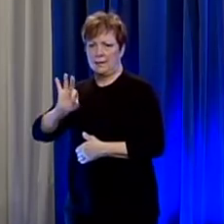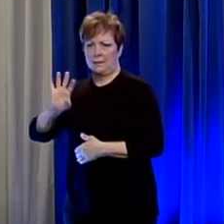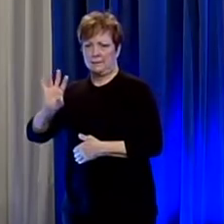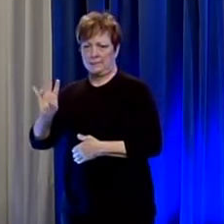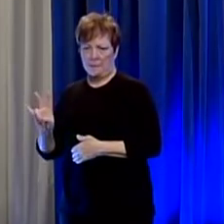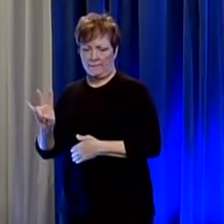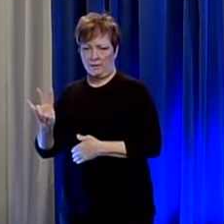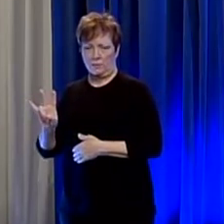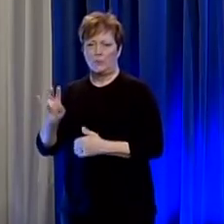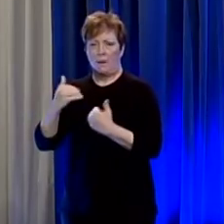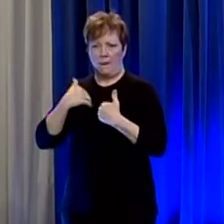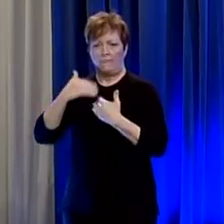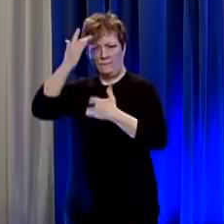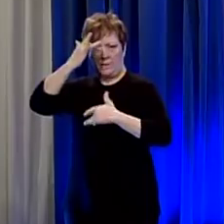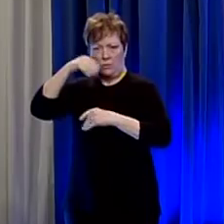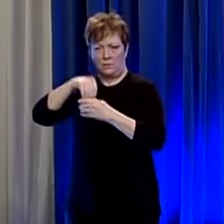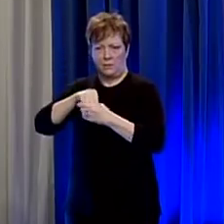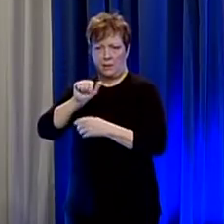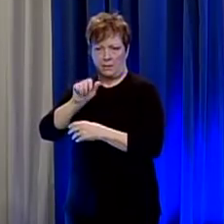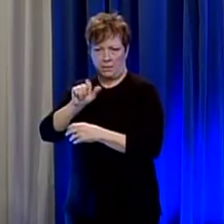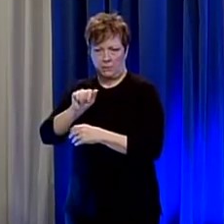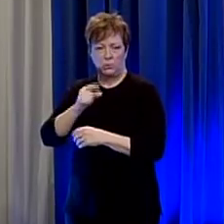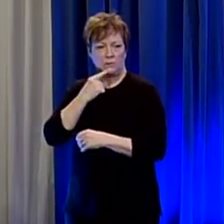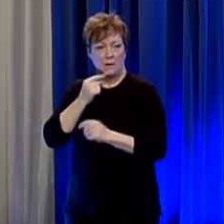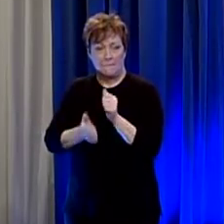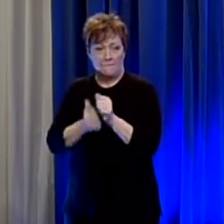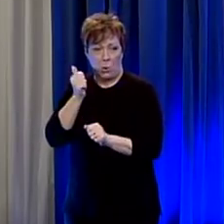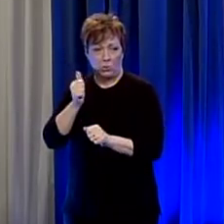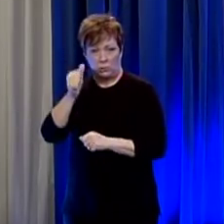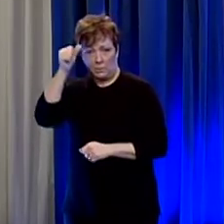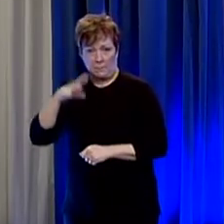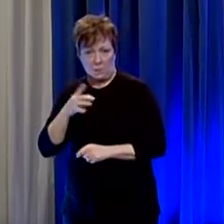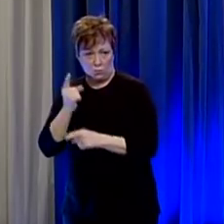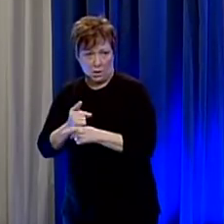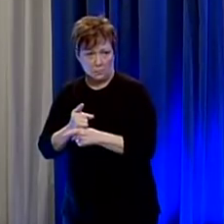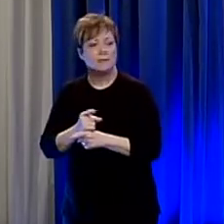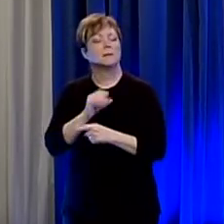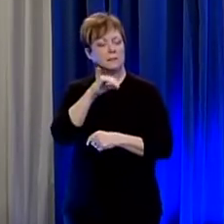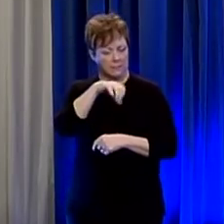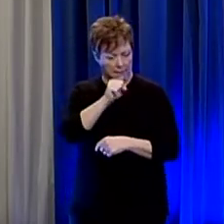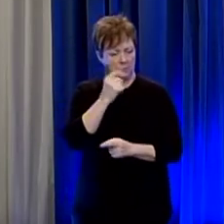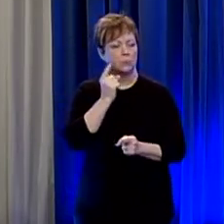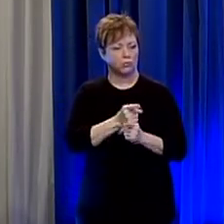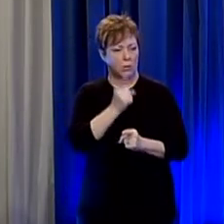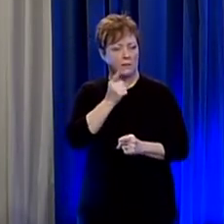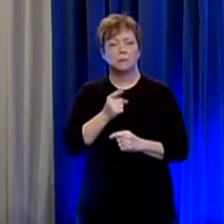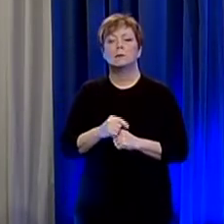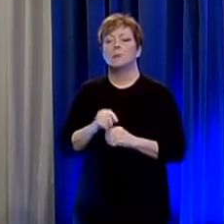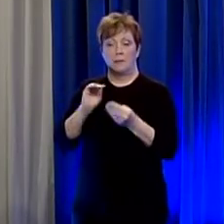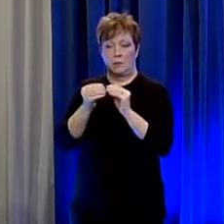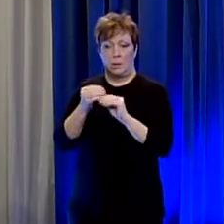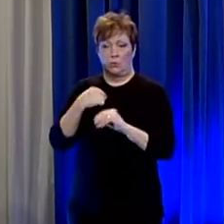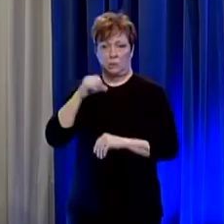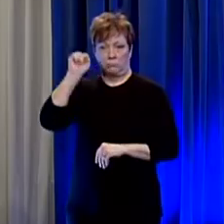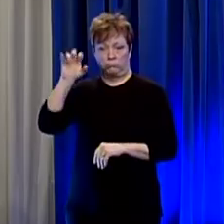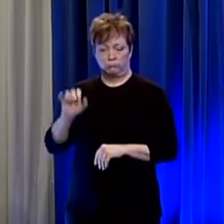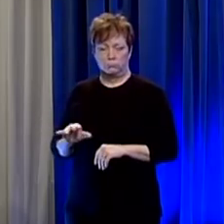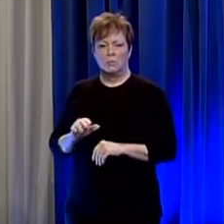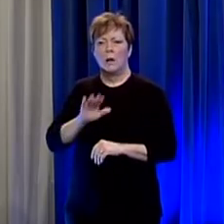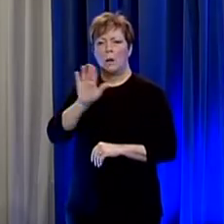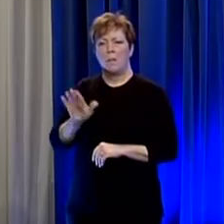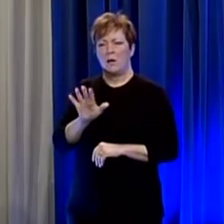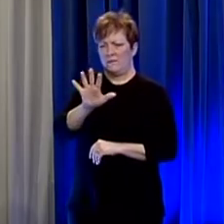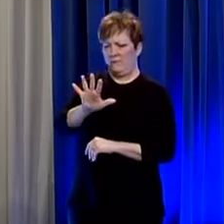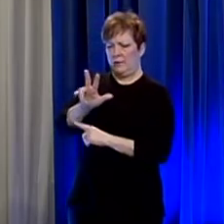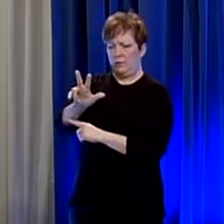that have the virus in alabama and you also said the majority of them are males that's right that's correct yeah so the the numbers that i gave earlier it was about